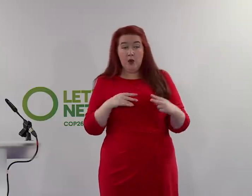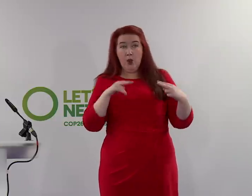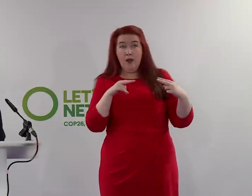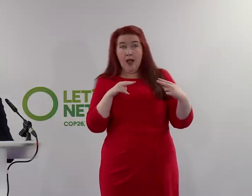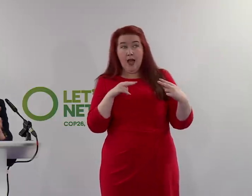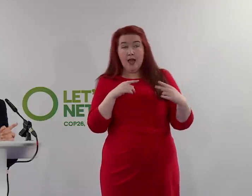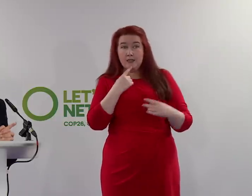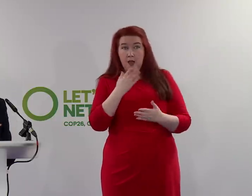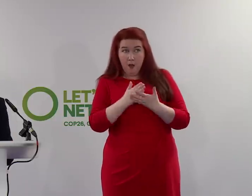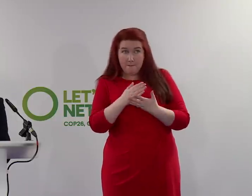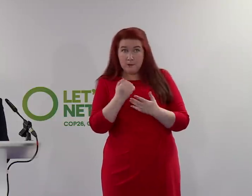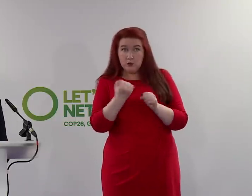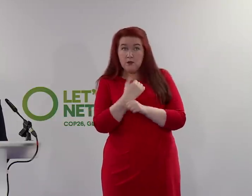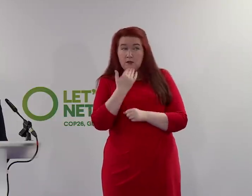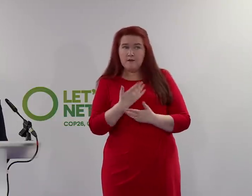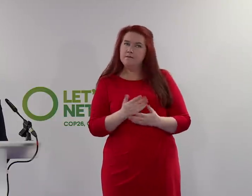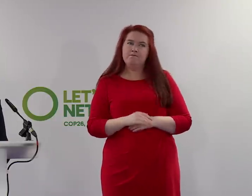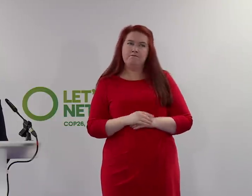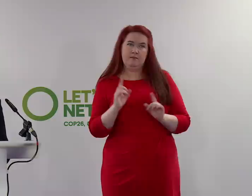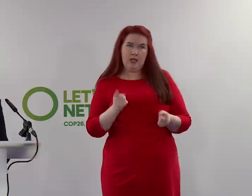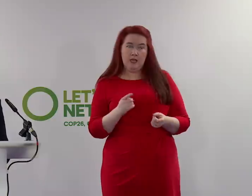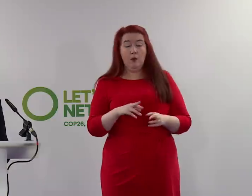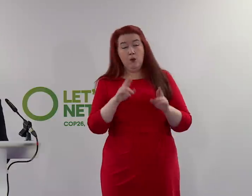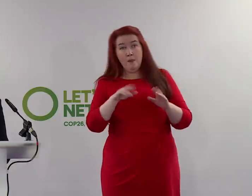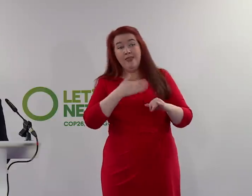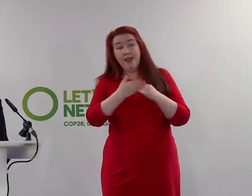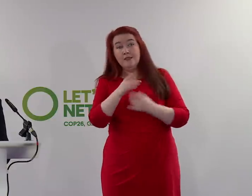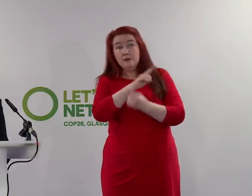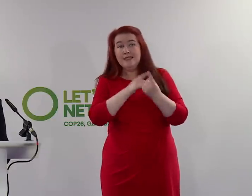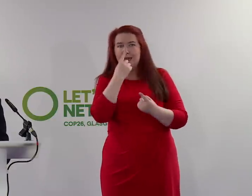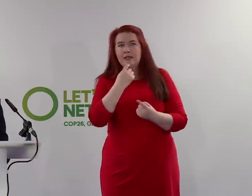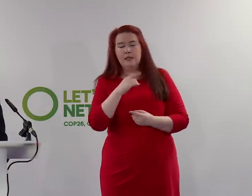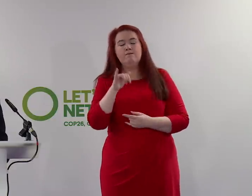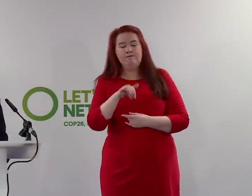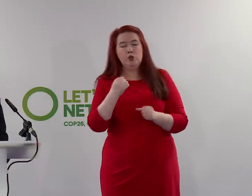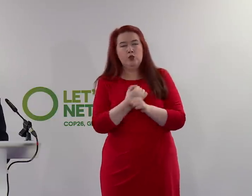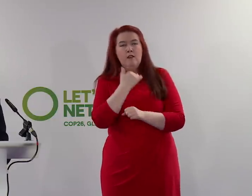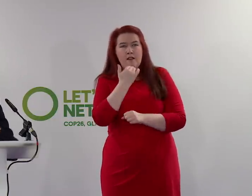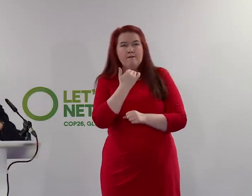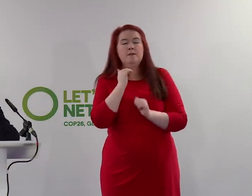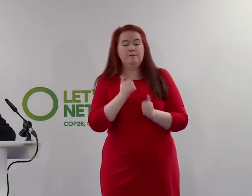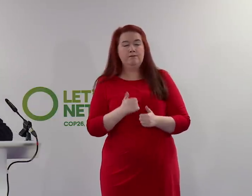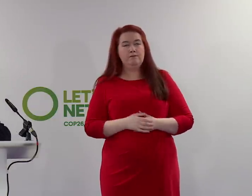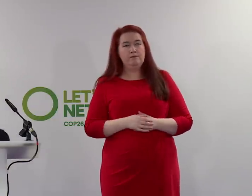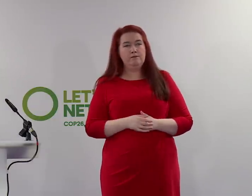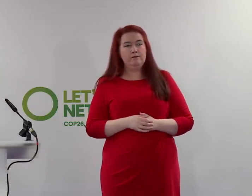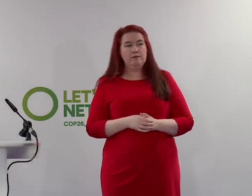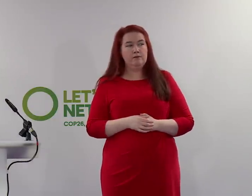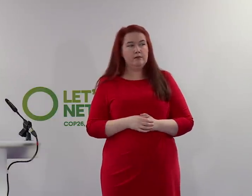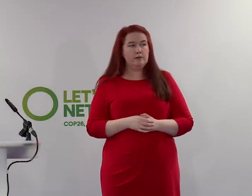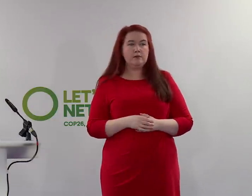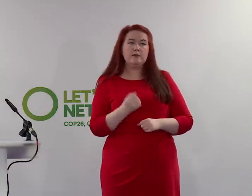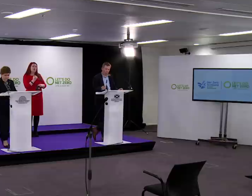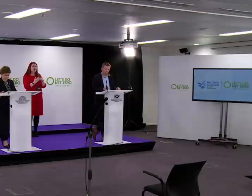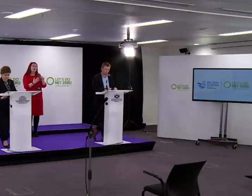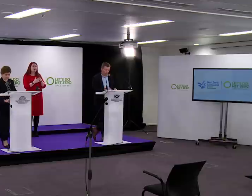yes. Will it be yes at the end of this summit? And that's what we've all got to hope is the case. Stuart Patterson from the Glasgow Times.